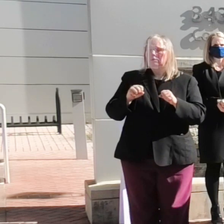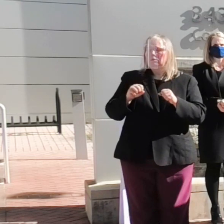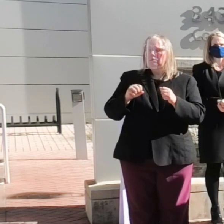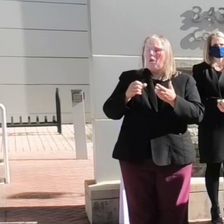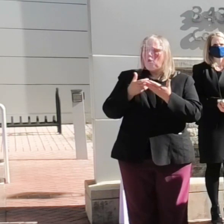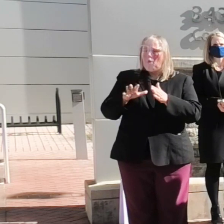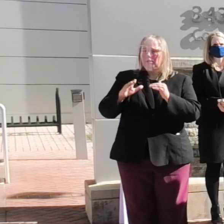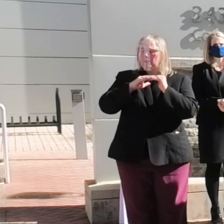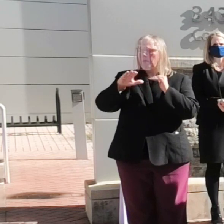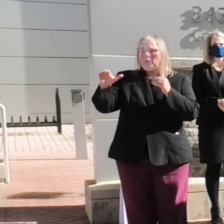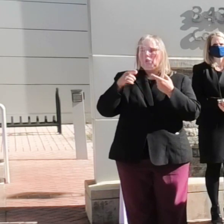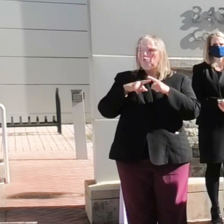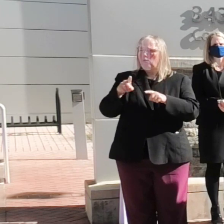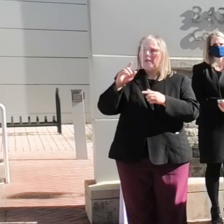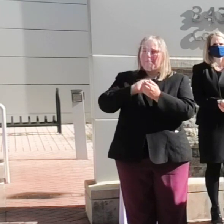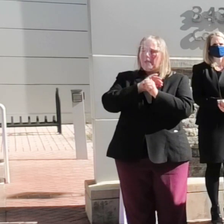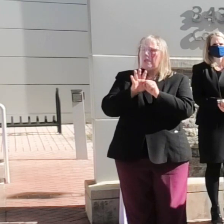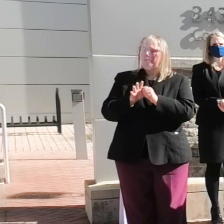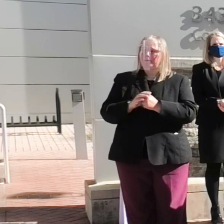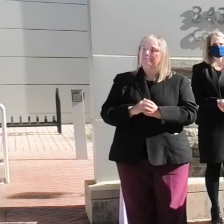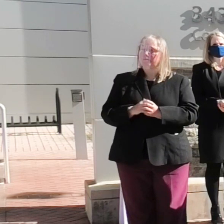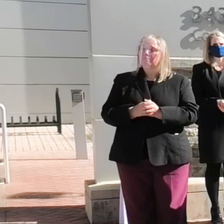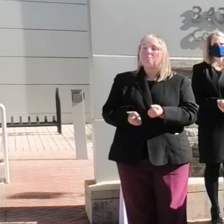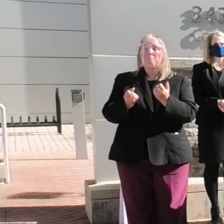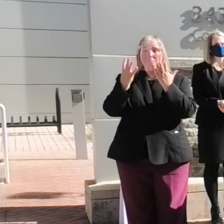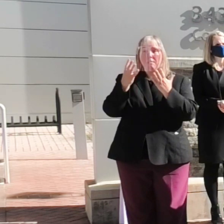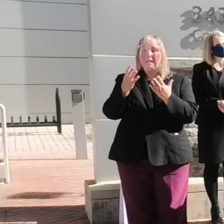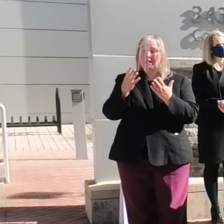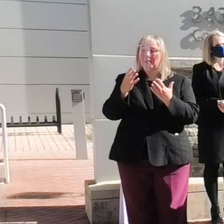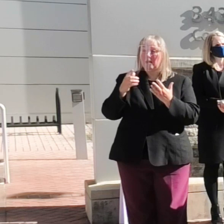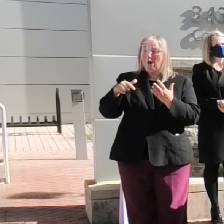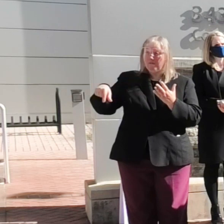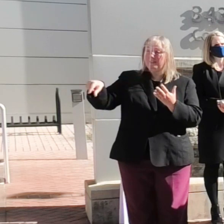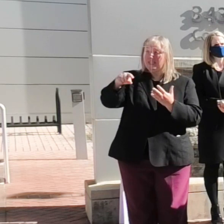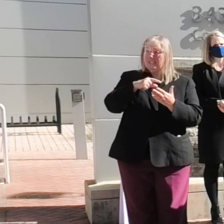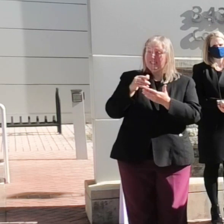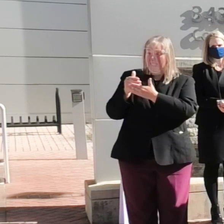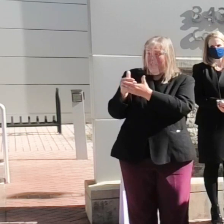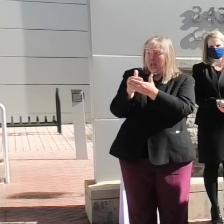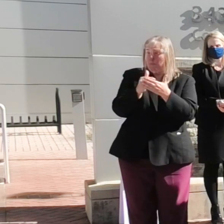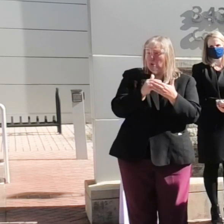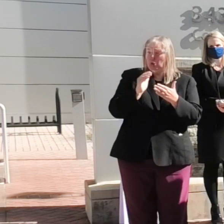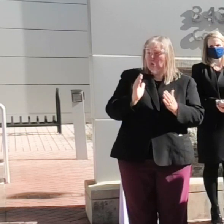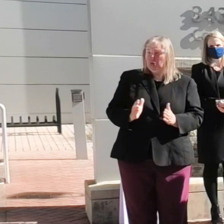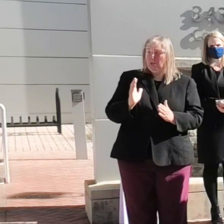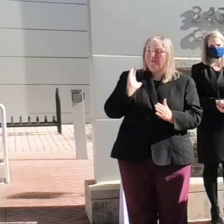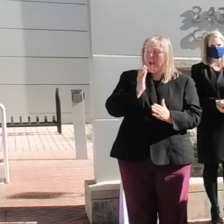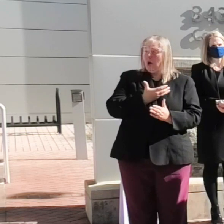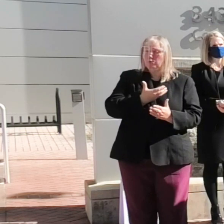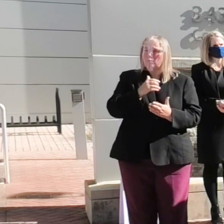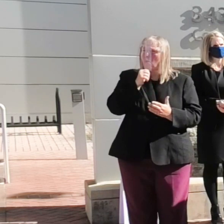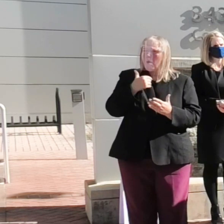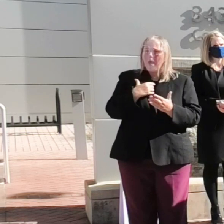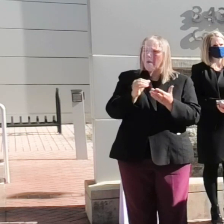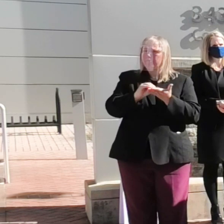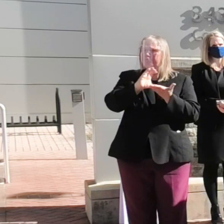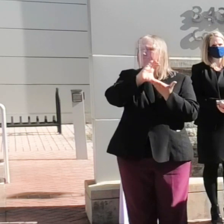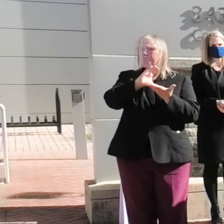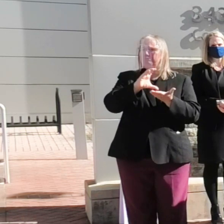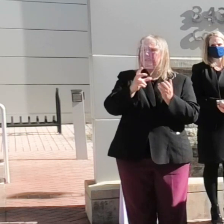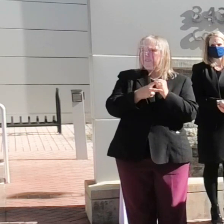pandemic. Many of these neighbors of ours don't have large savings